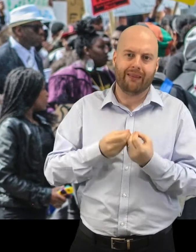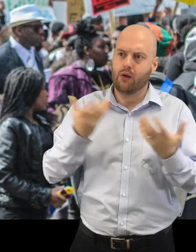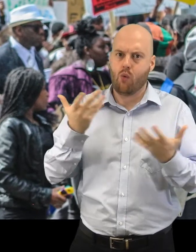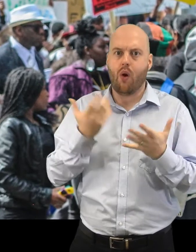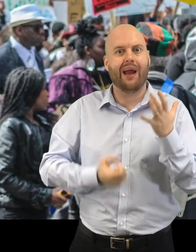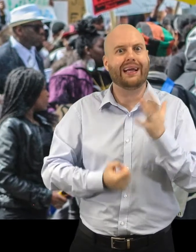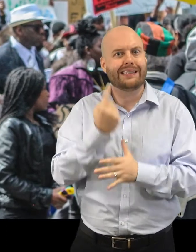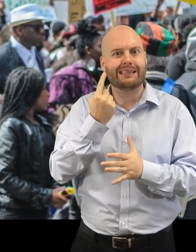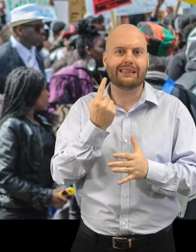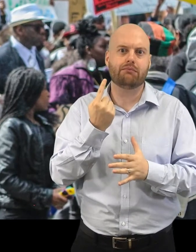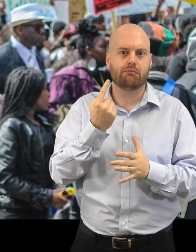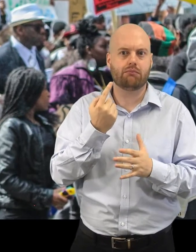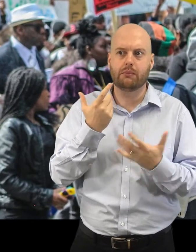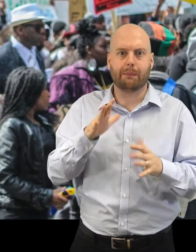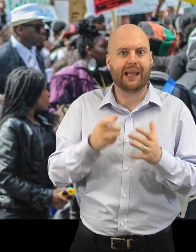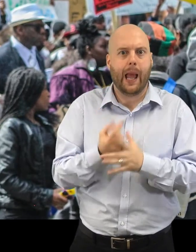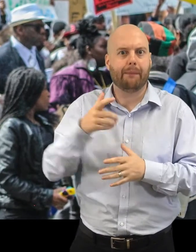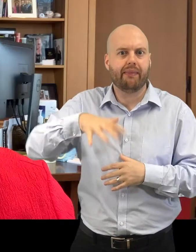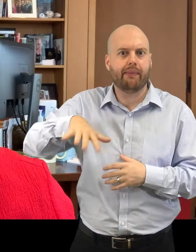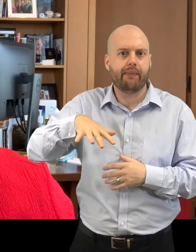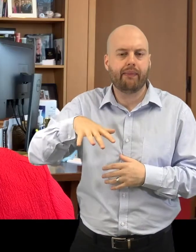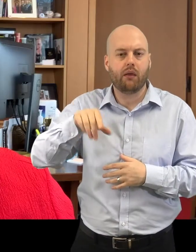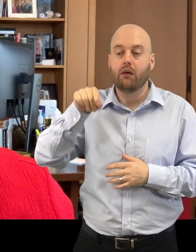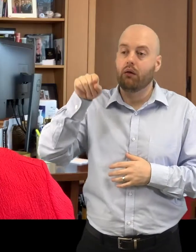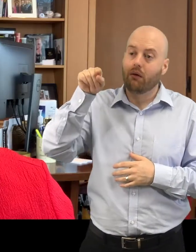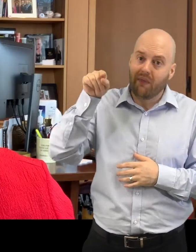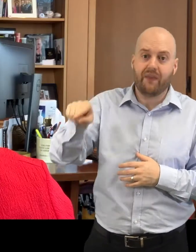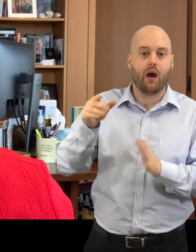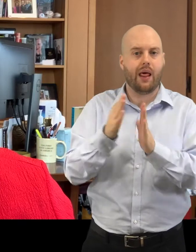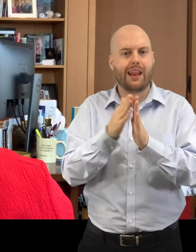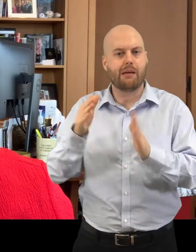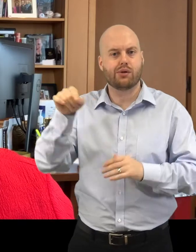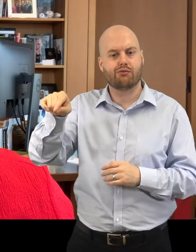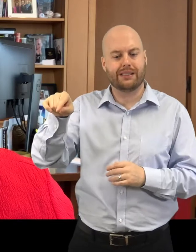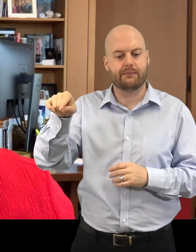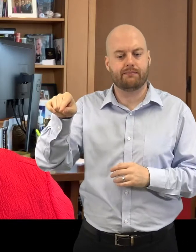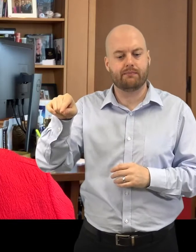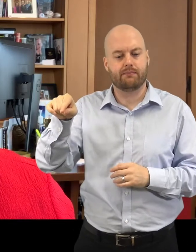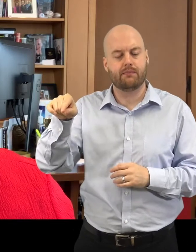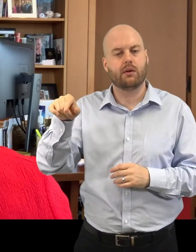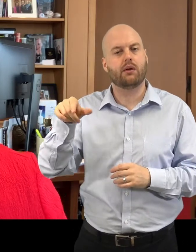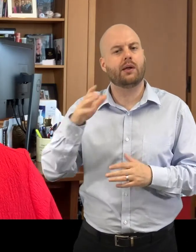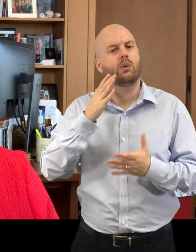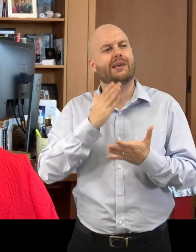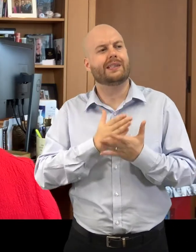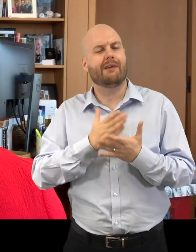incident actually happened. And the librarian was at that facility was very